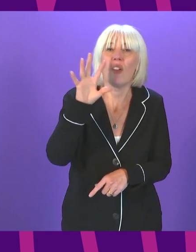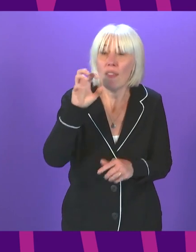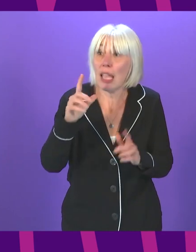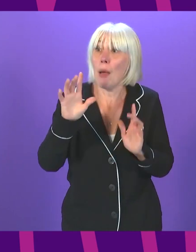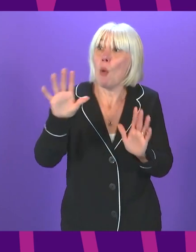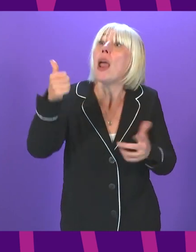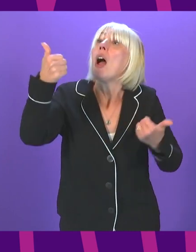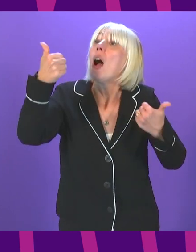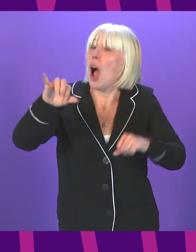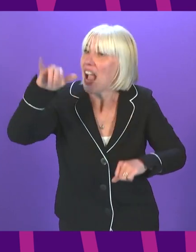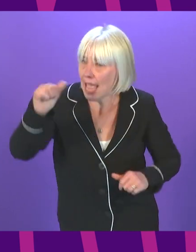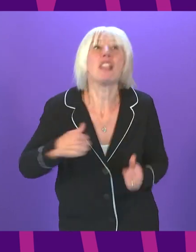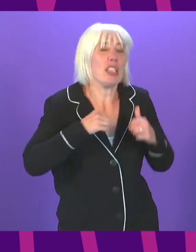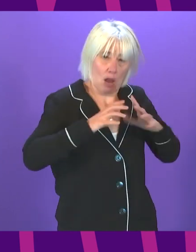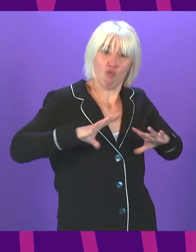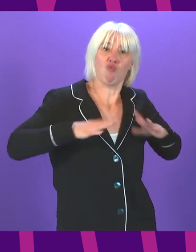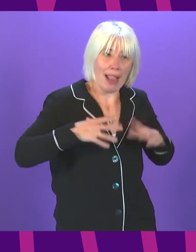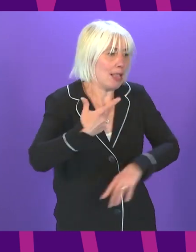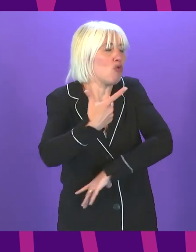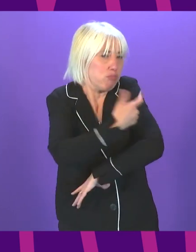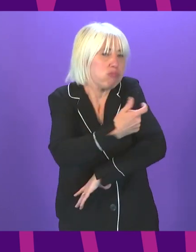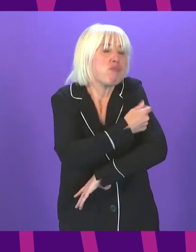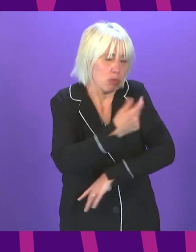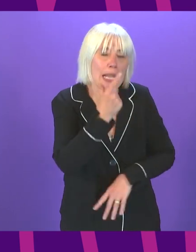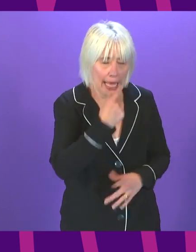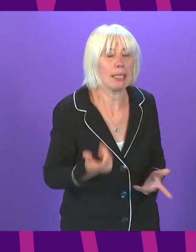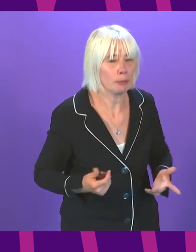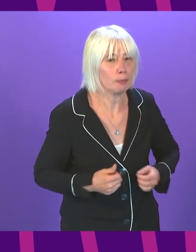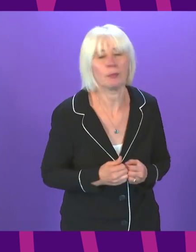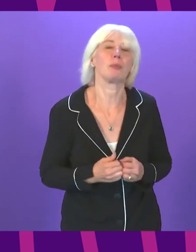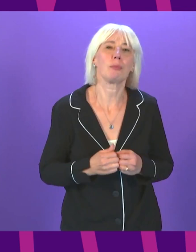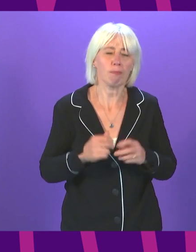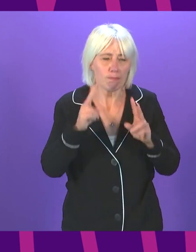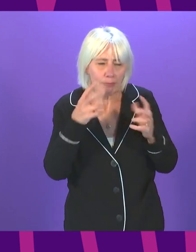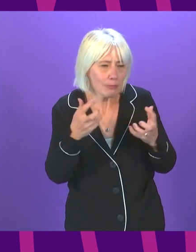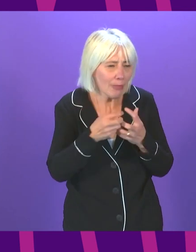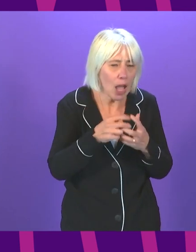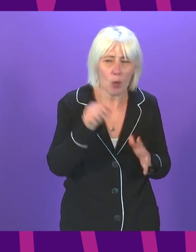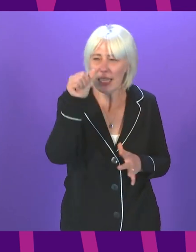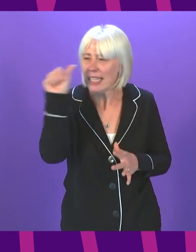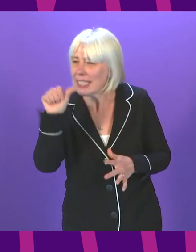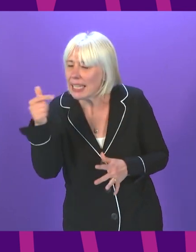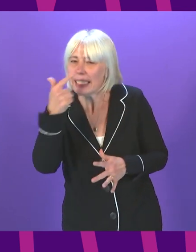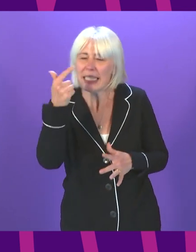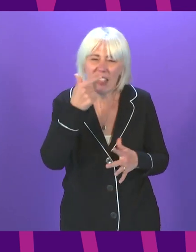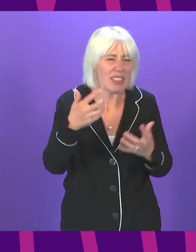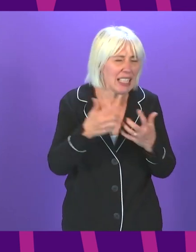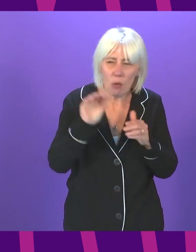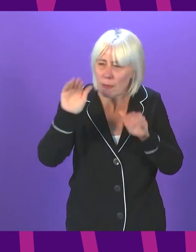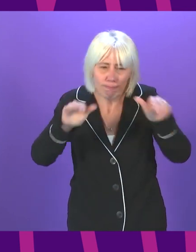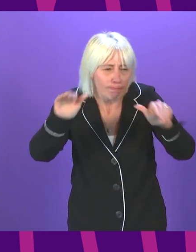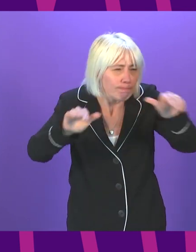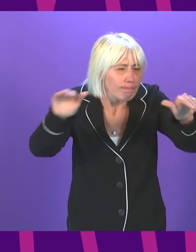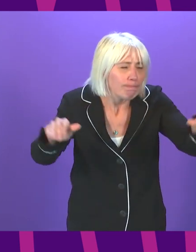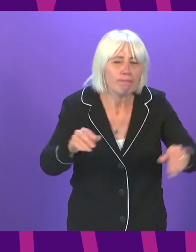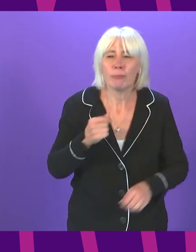quickly as we are able to. We are looking at different ways to reach 16 and 17-year-olds at schools and some